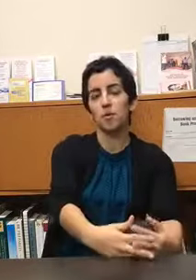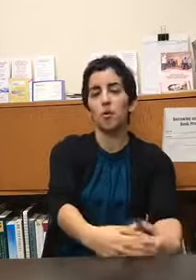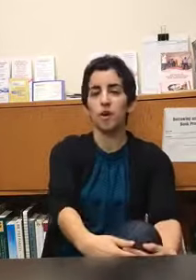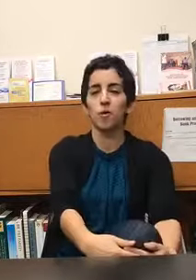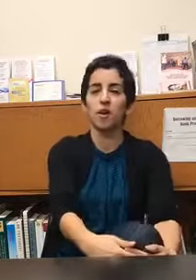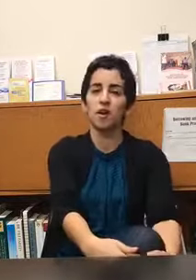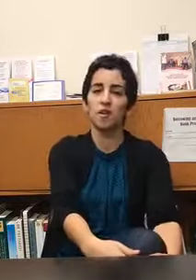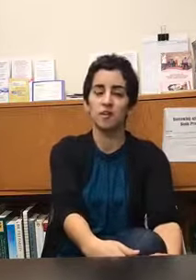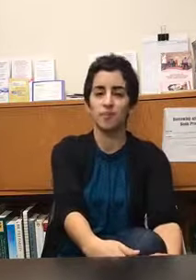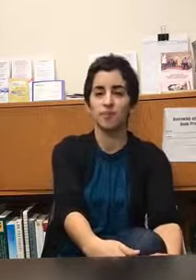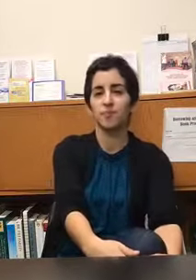rewarding work